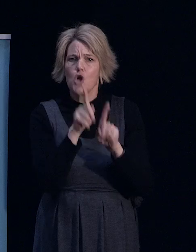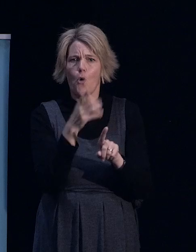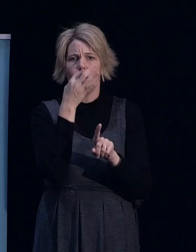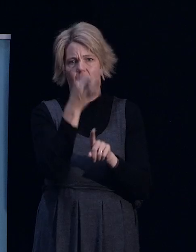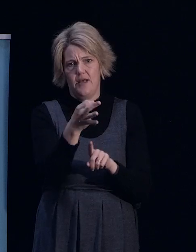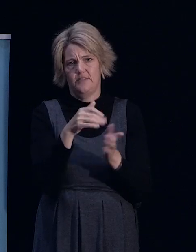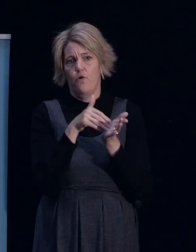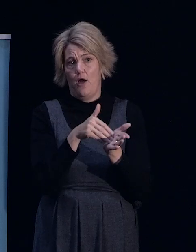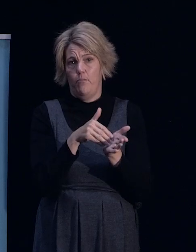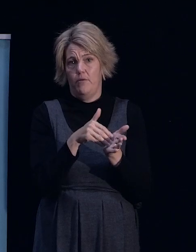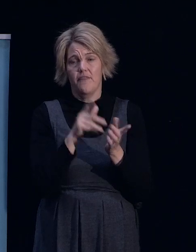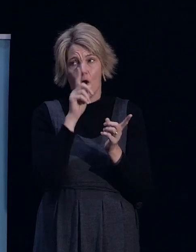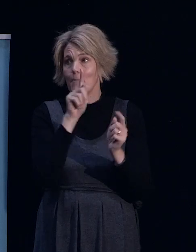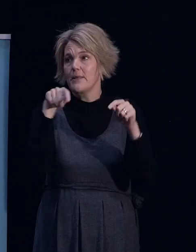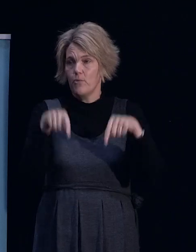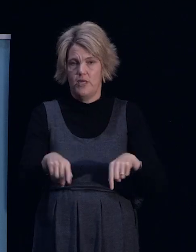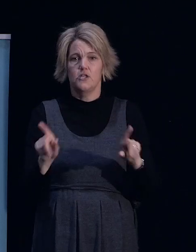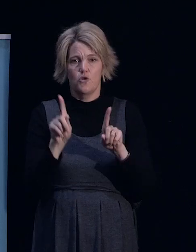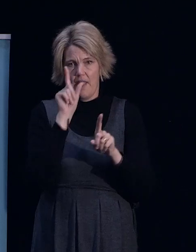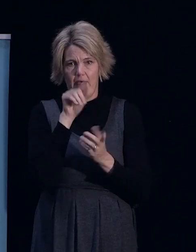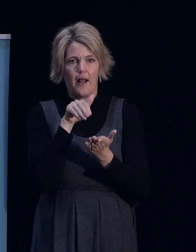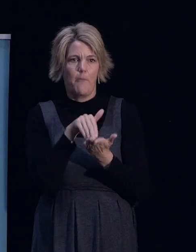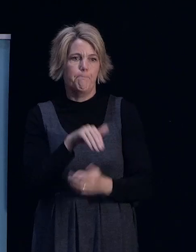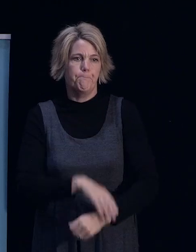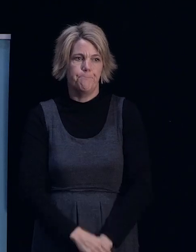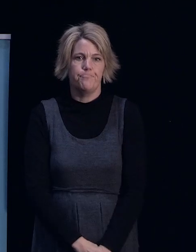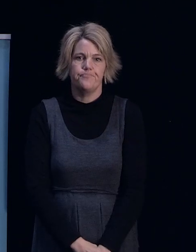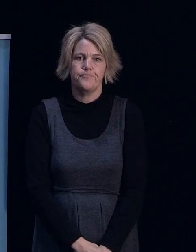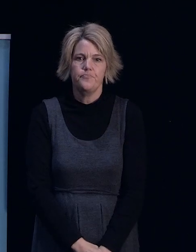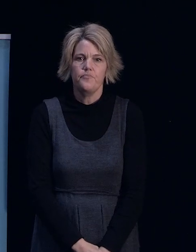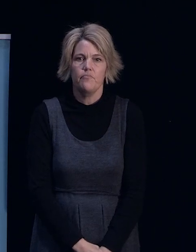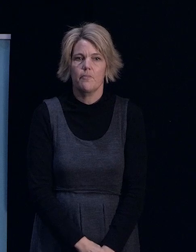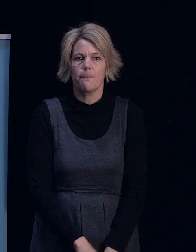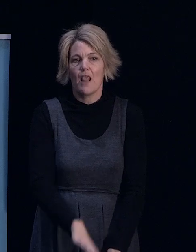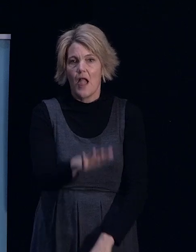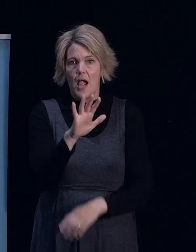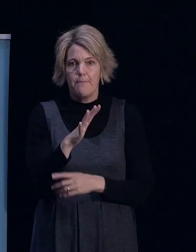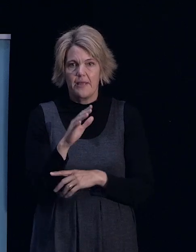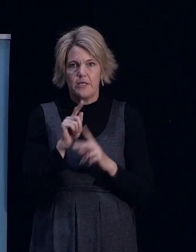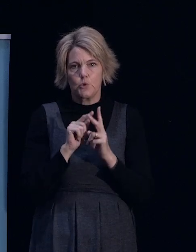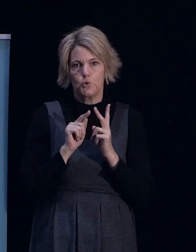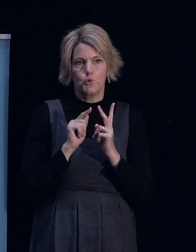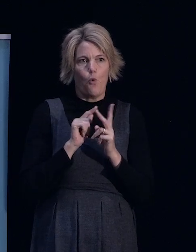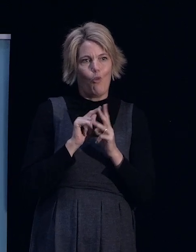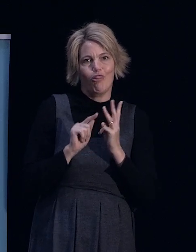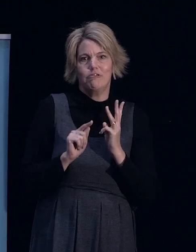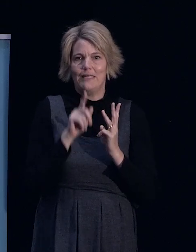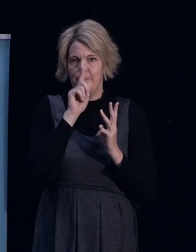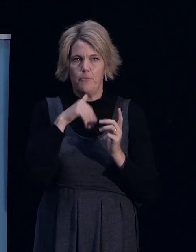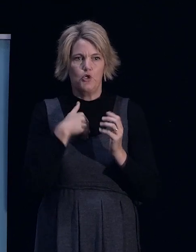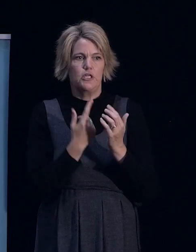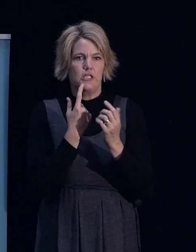that will help you. And there's probably two or three that you might need to talk to and corner in the same place.